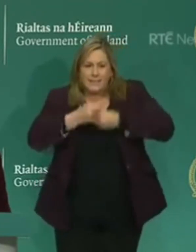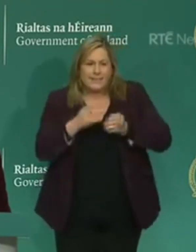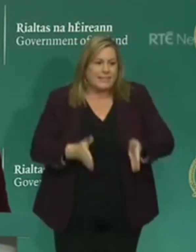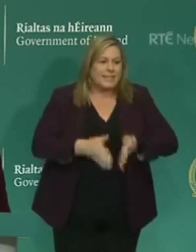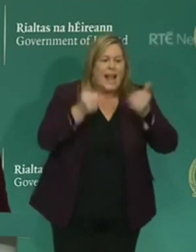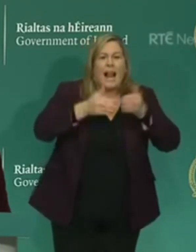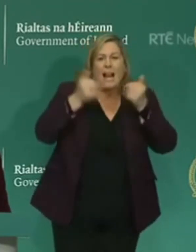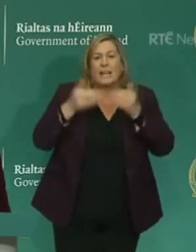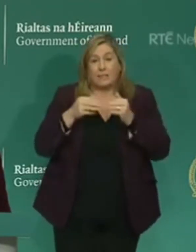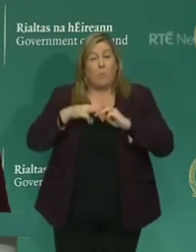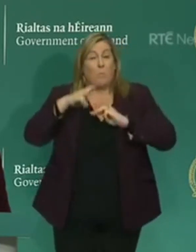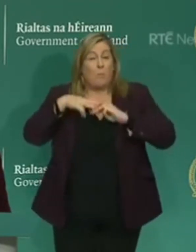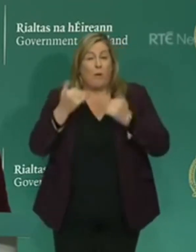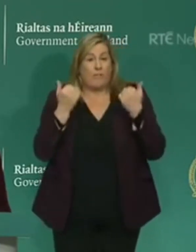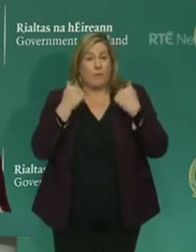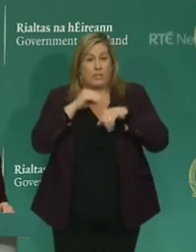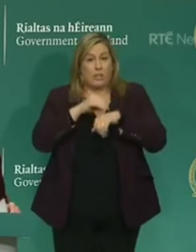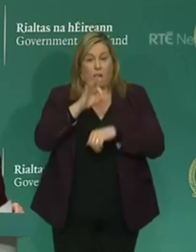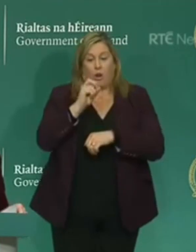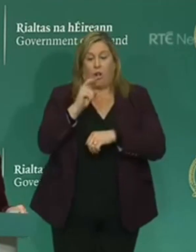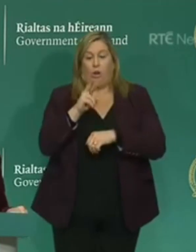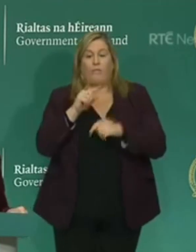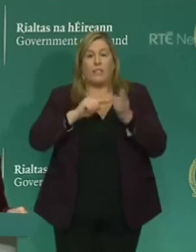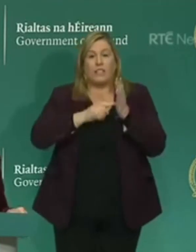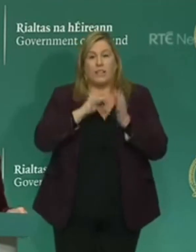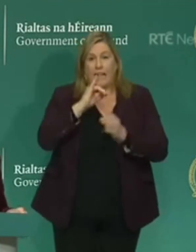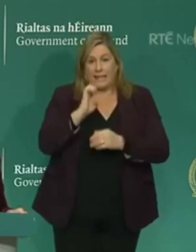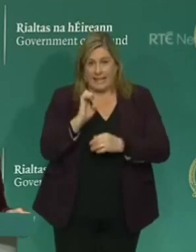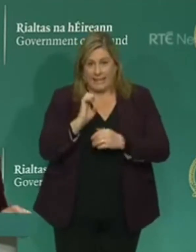And there's further information available on gov.ie.